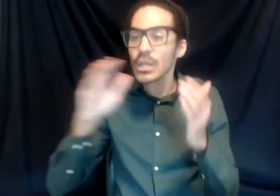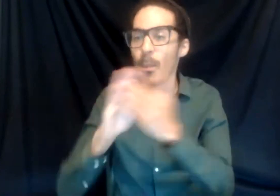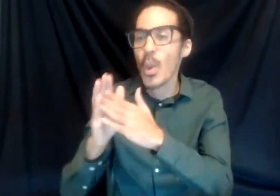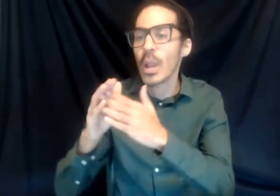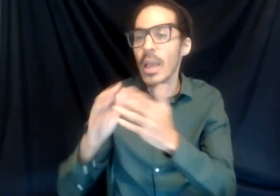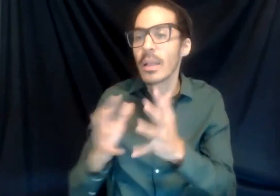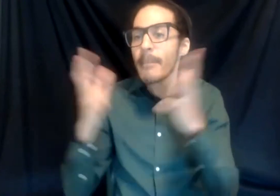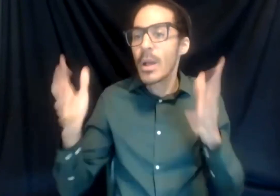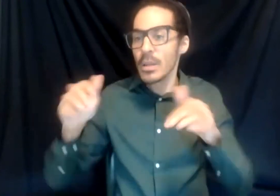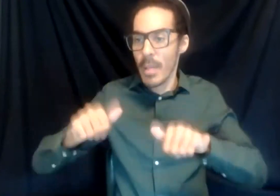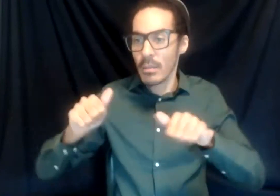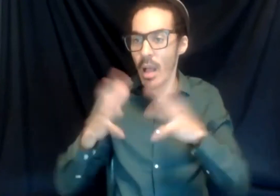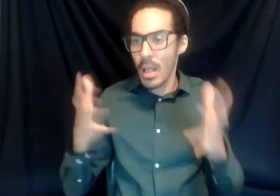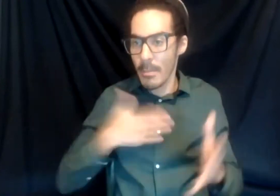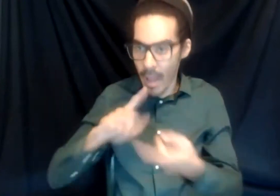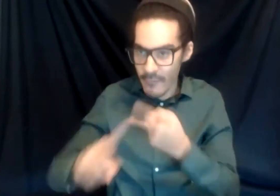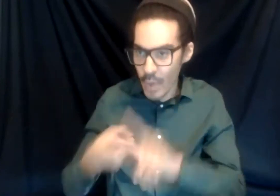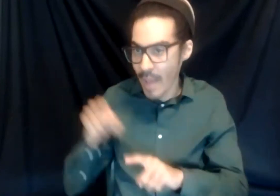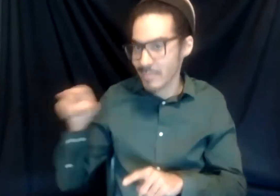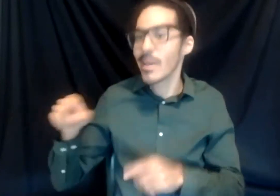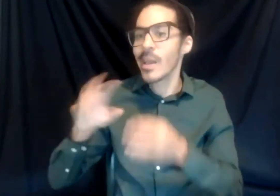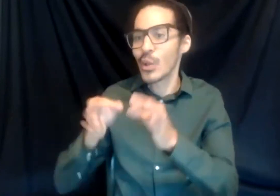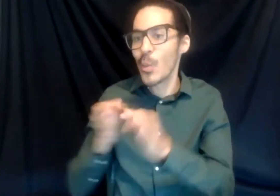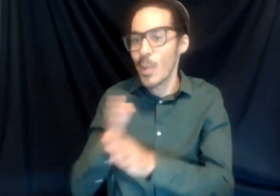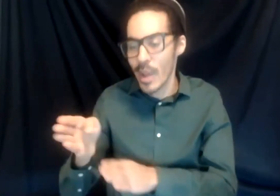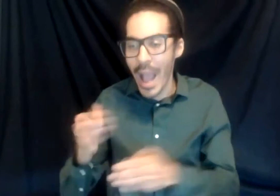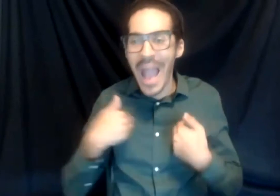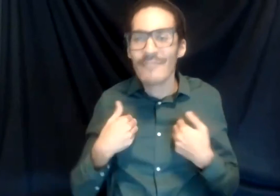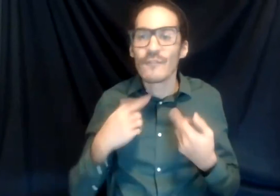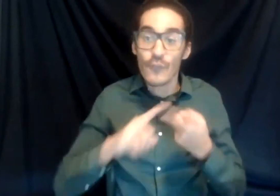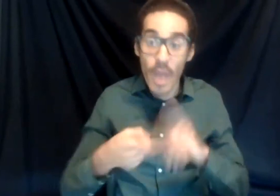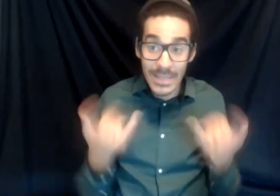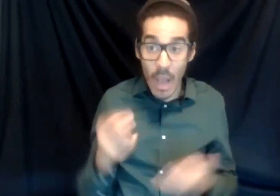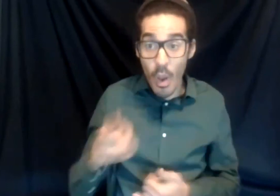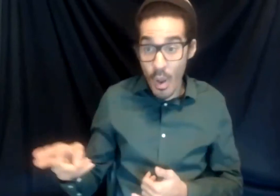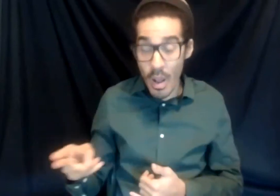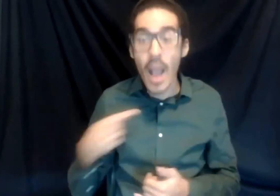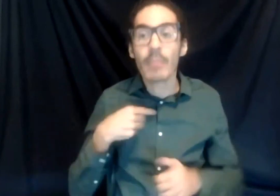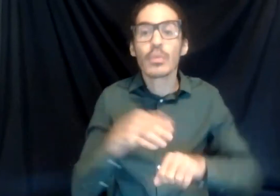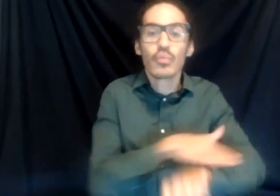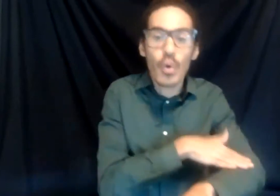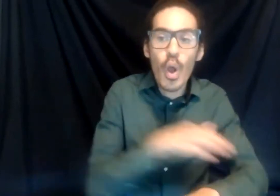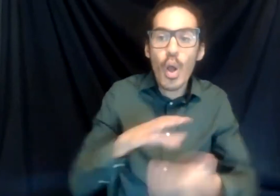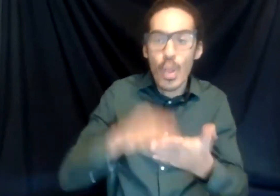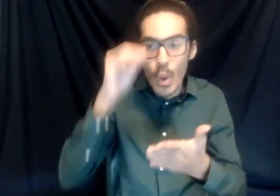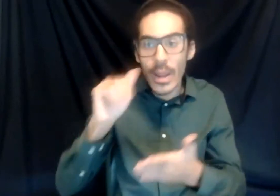A lot of my friends are interpreting majors now. I have friends who are hard of hearing. I'm actually slowly learning ASL from my own personal